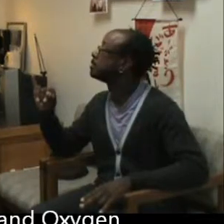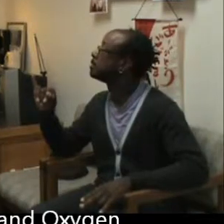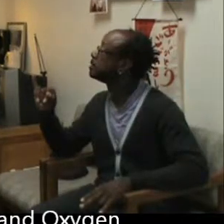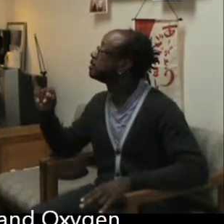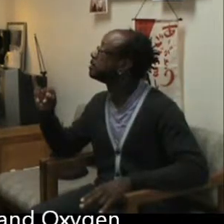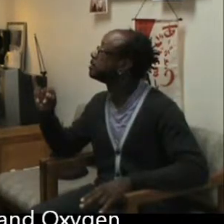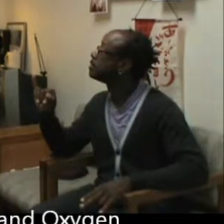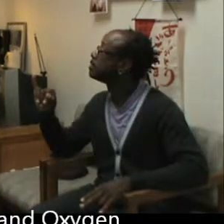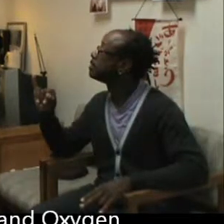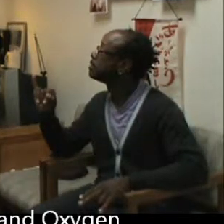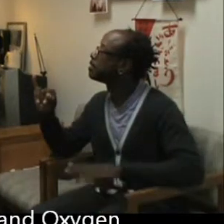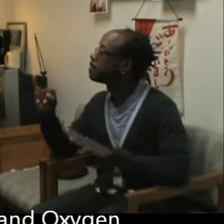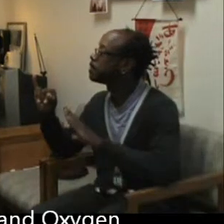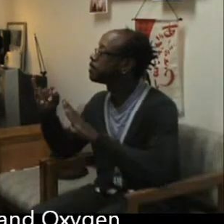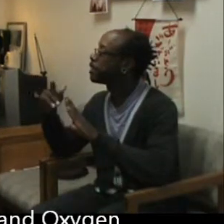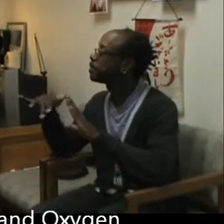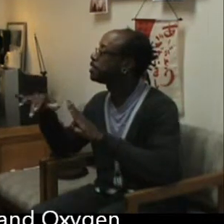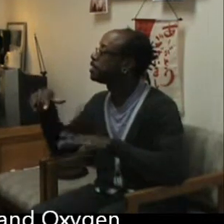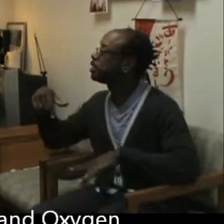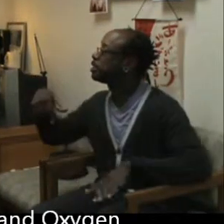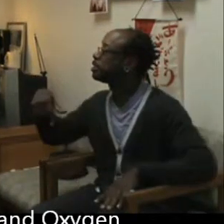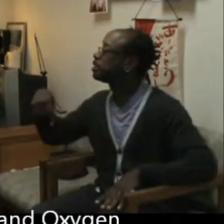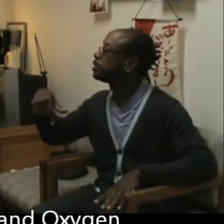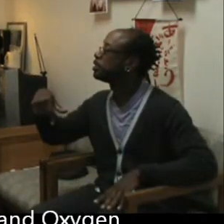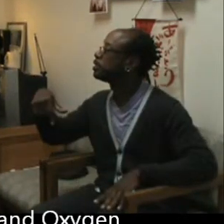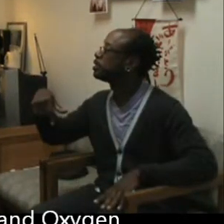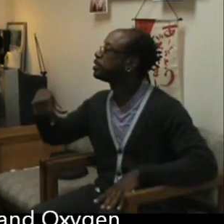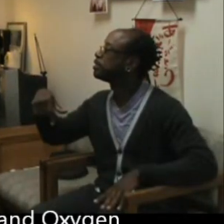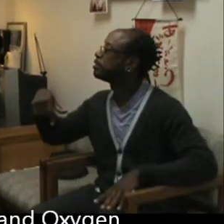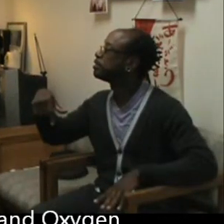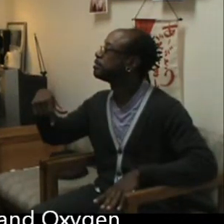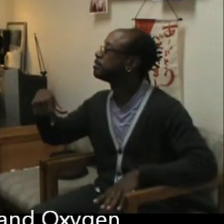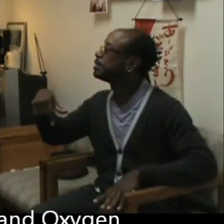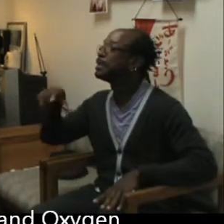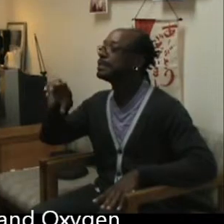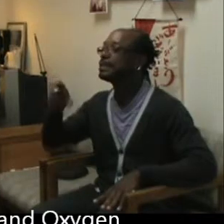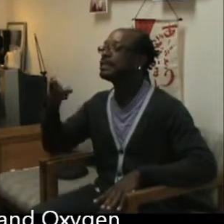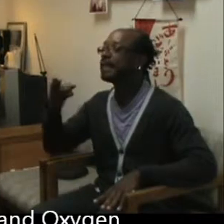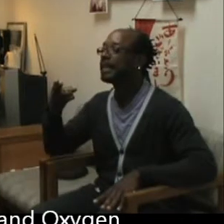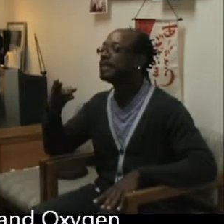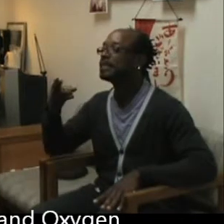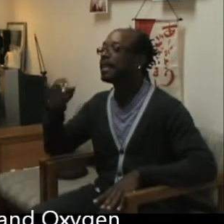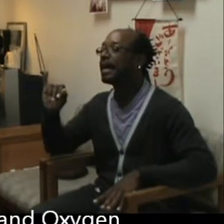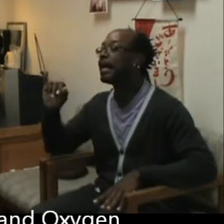is oxygen, it's C-H-I or Q-I, either way,